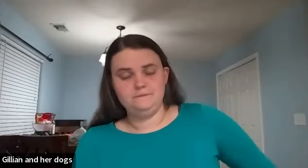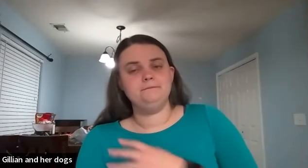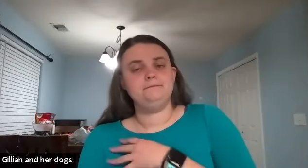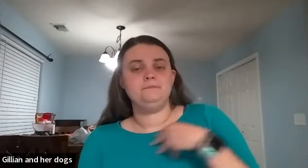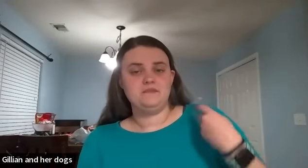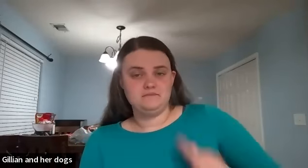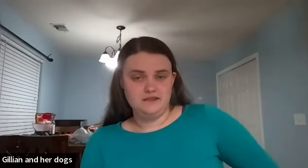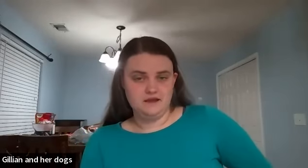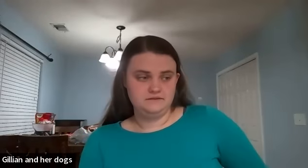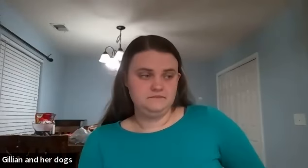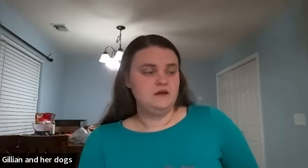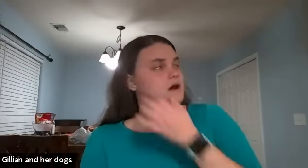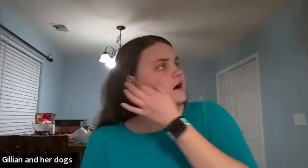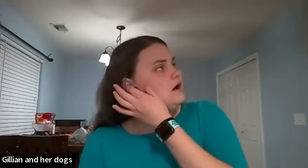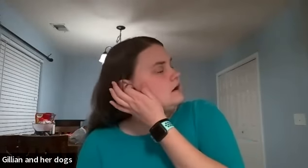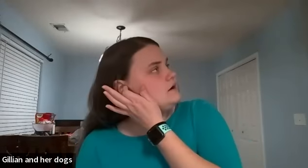plaid um